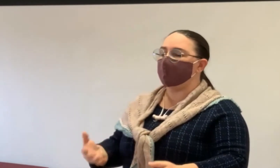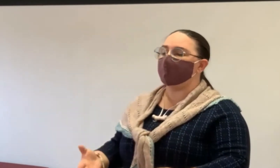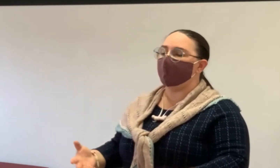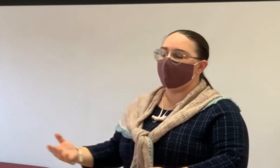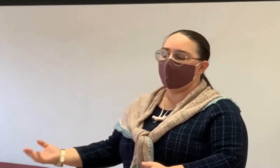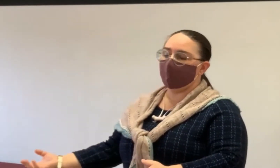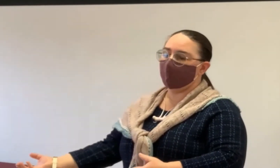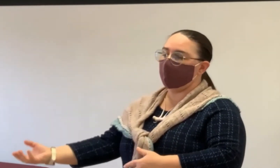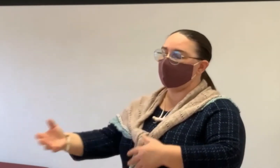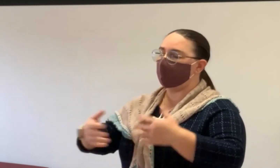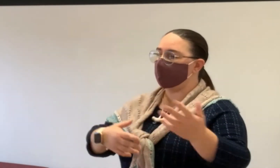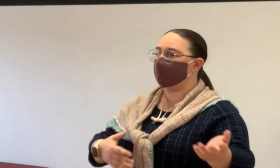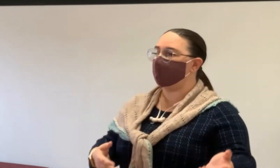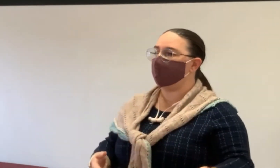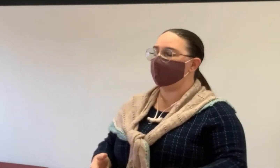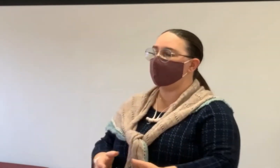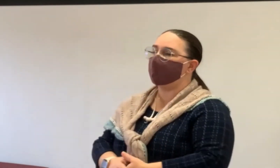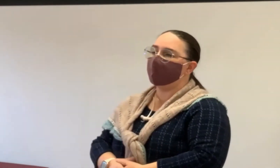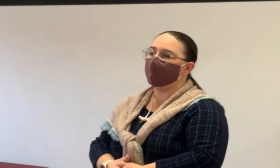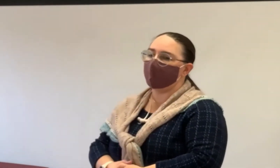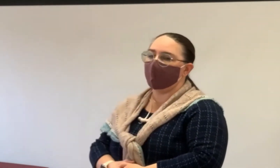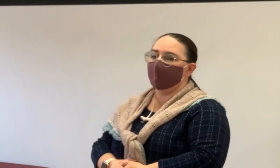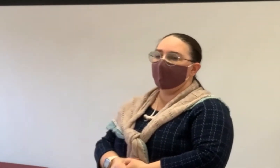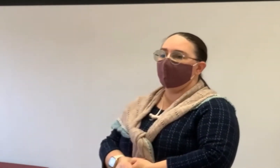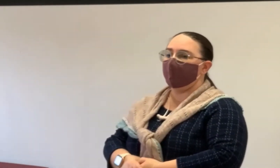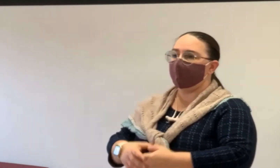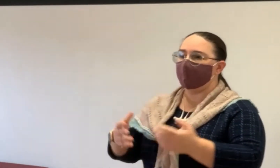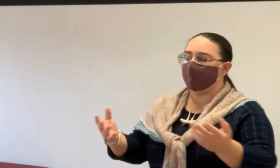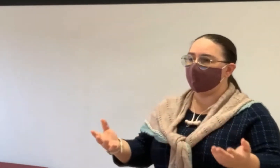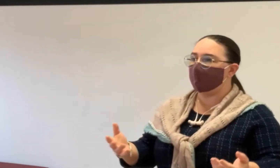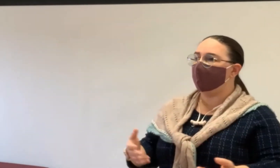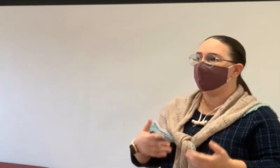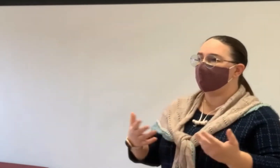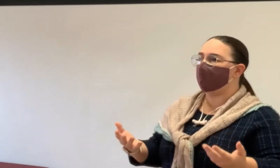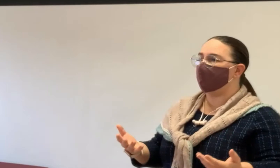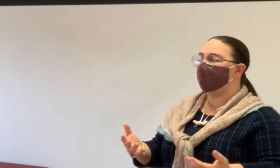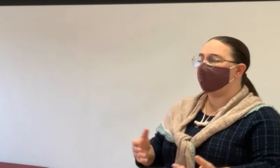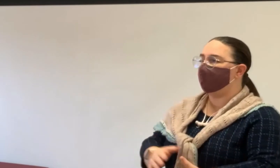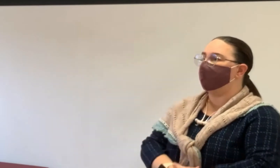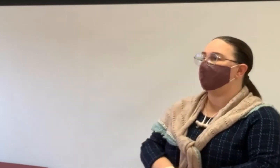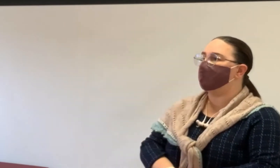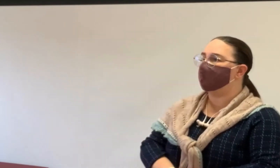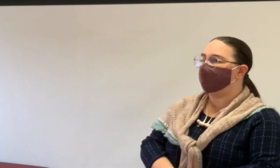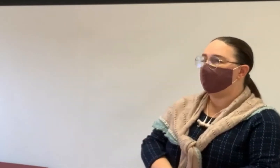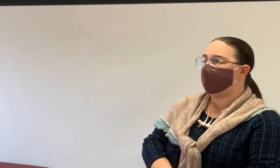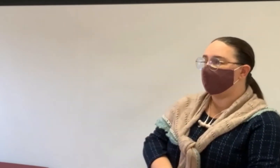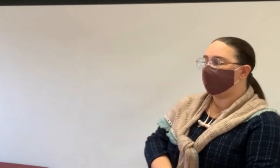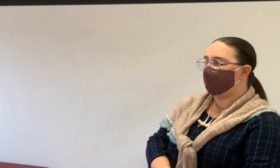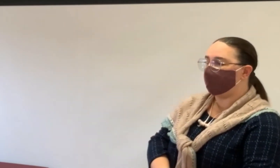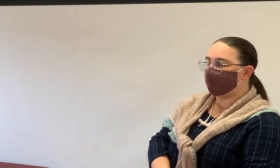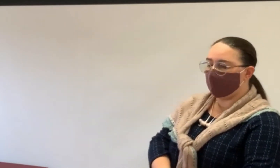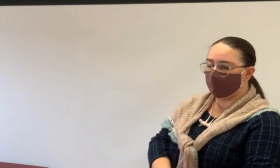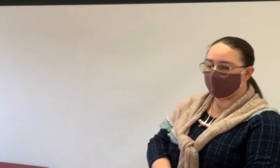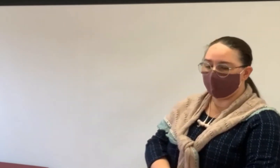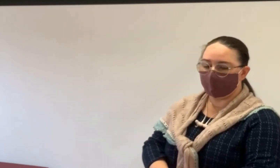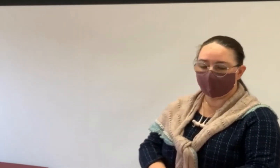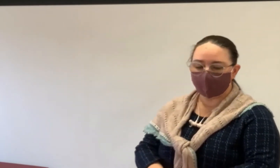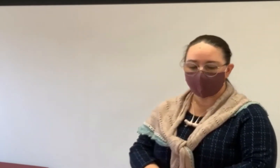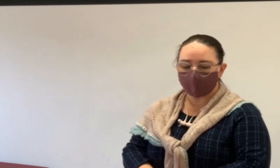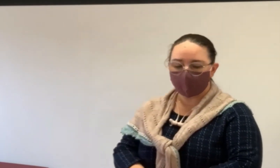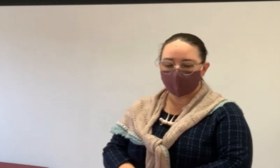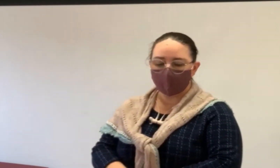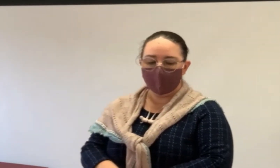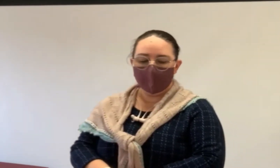questions today or sometime in the future, whether it's yourselves or any of your friends and family that you're talking to.